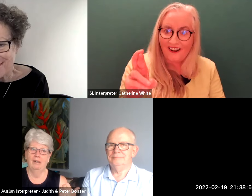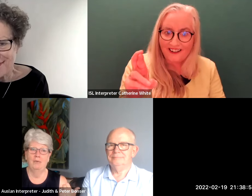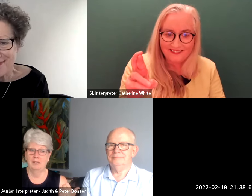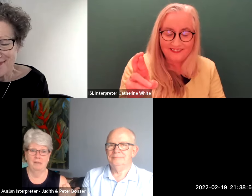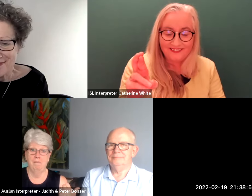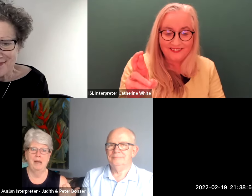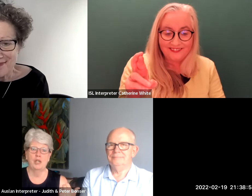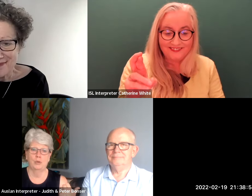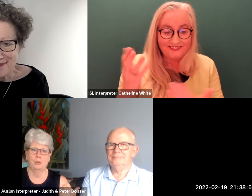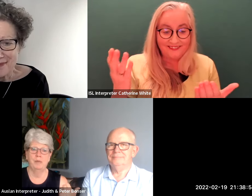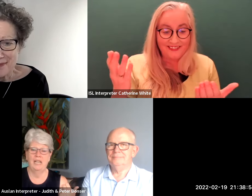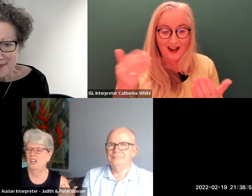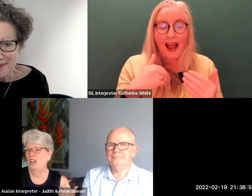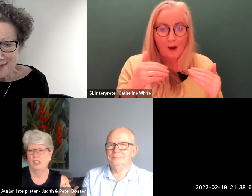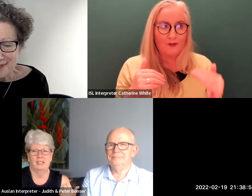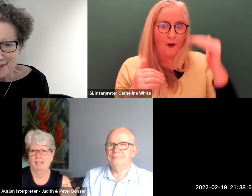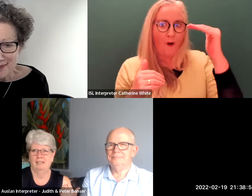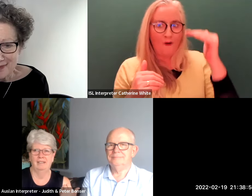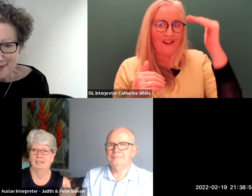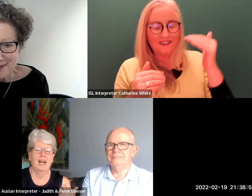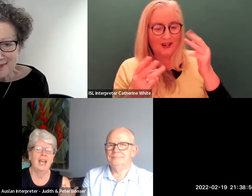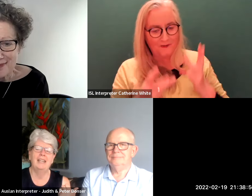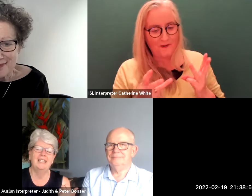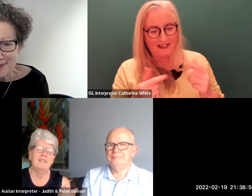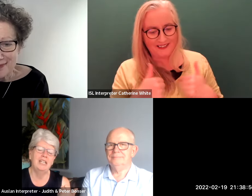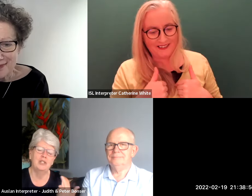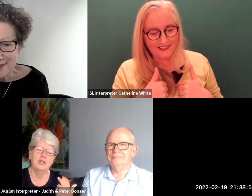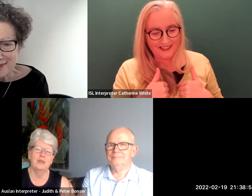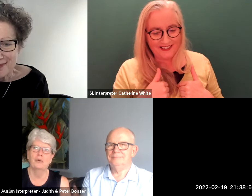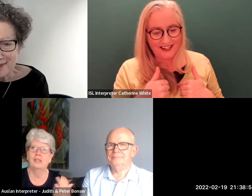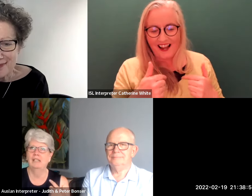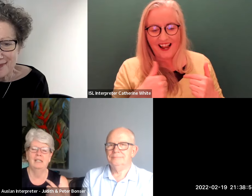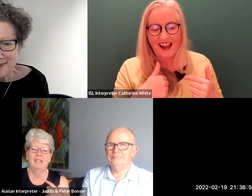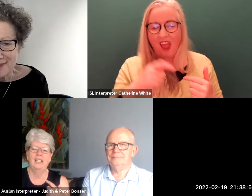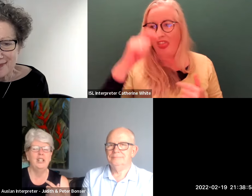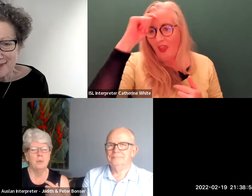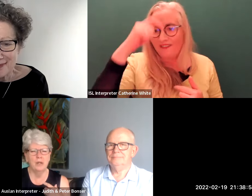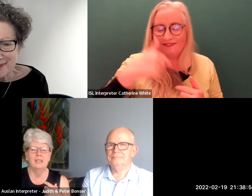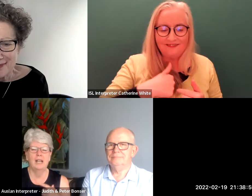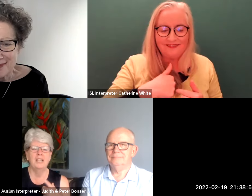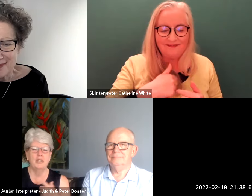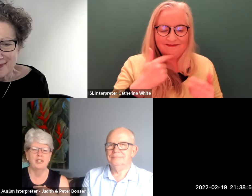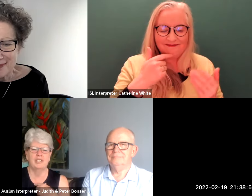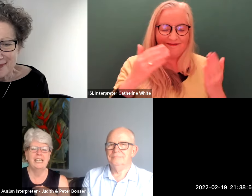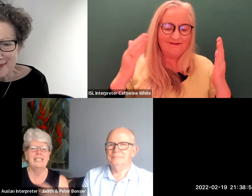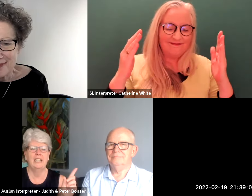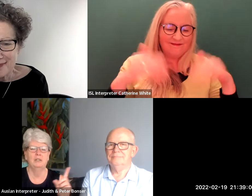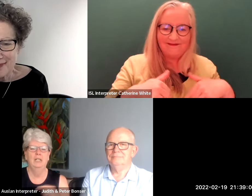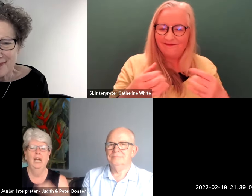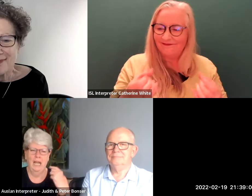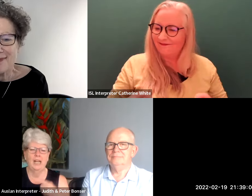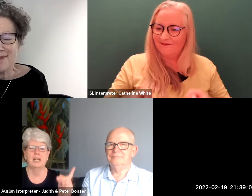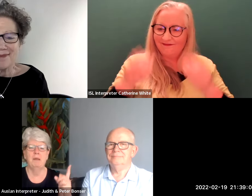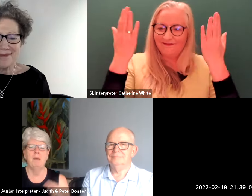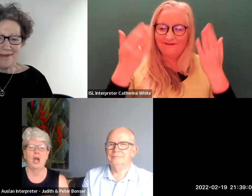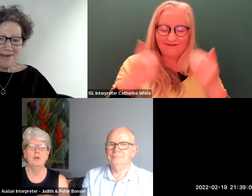you know i was a much older woman then and i just i had given into the thought that you know what i think i'll just stay single